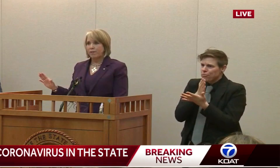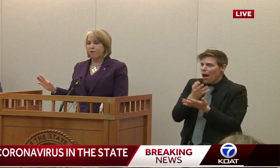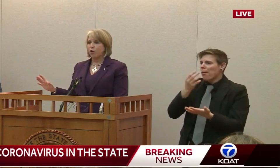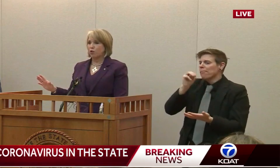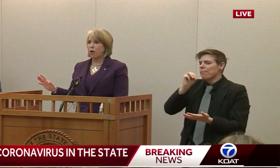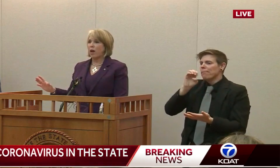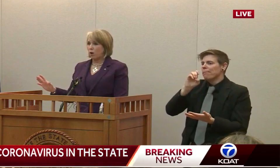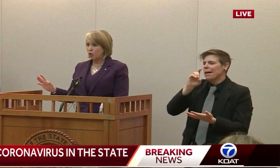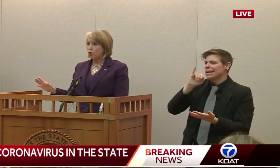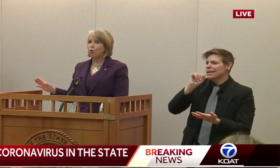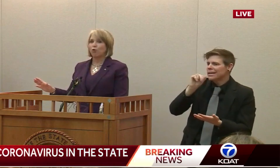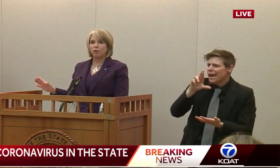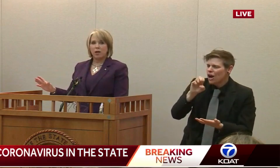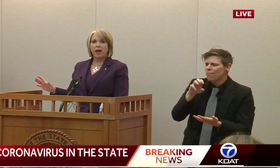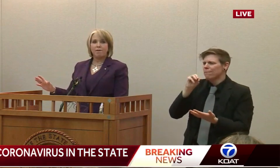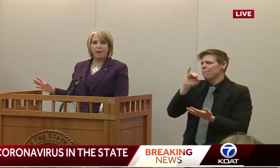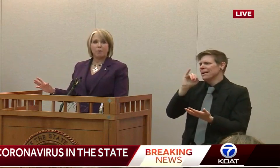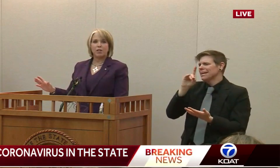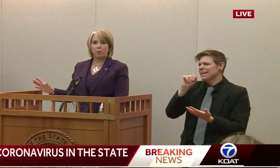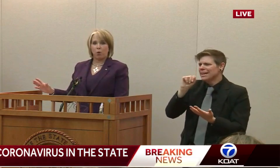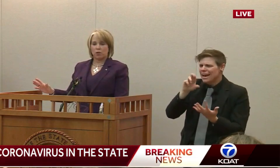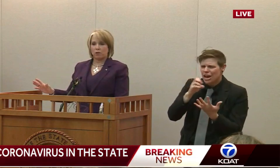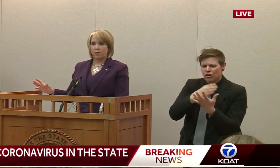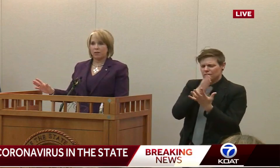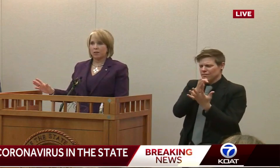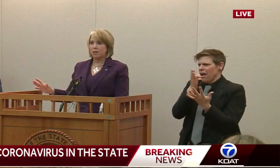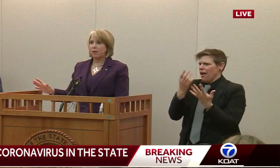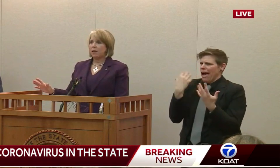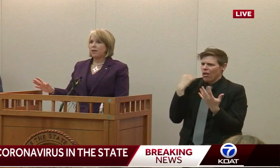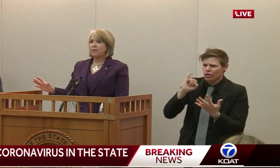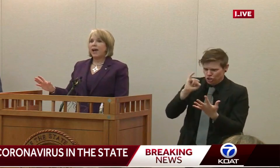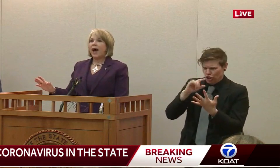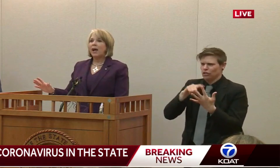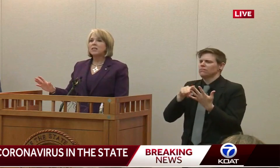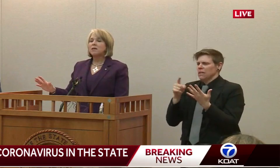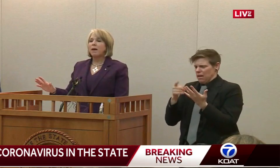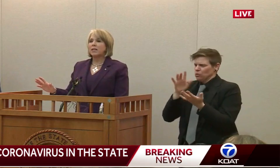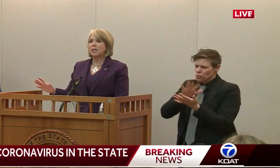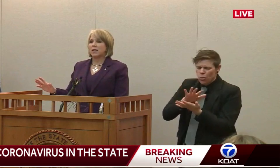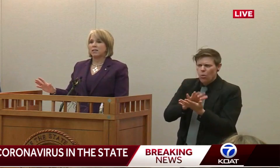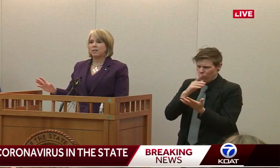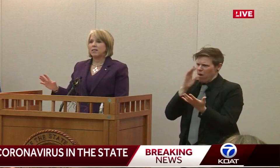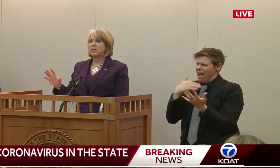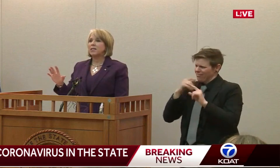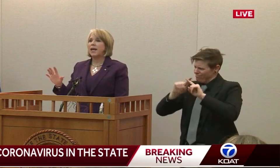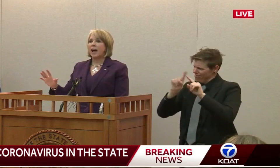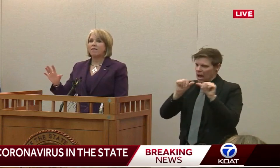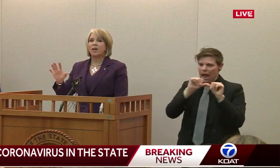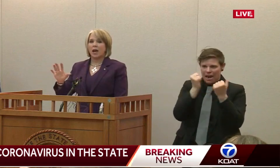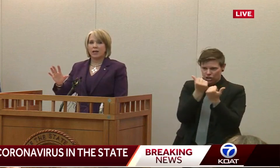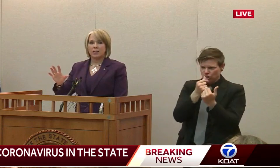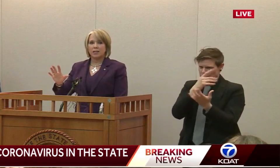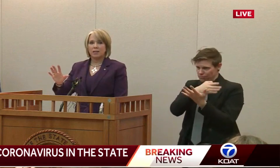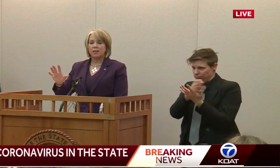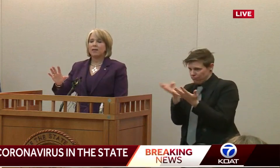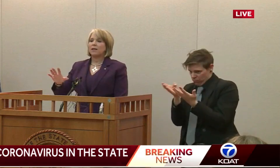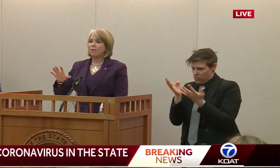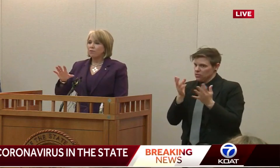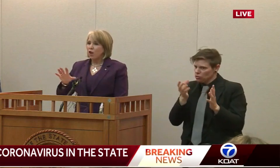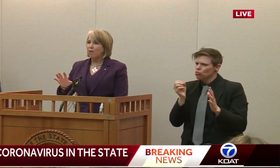really focused right now on schools and family support services. To ask New Mexicans to navigate